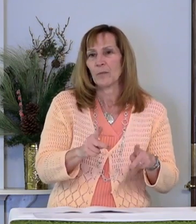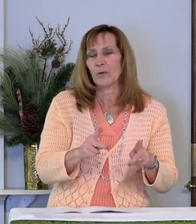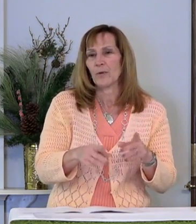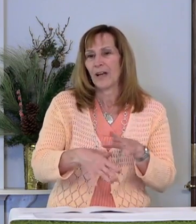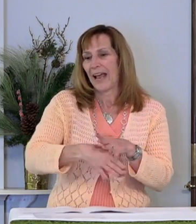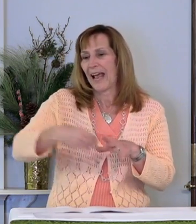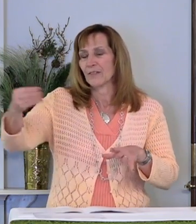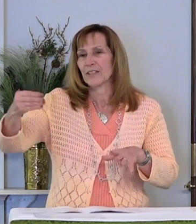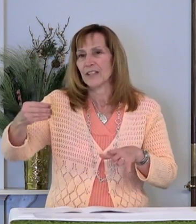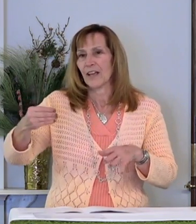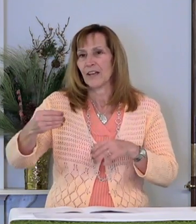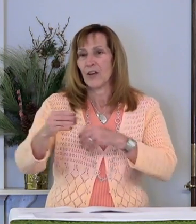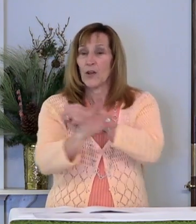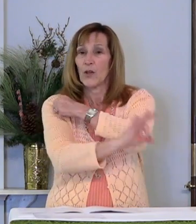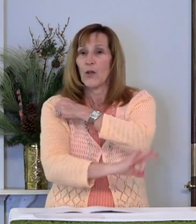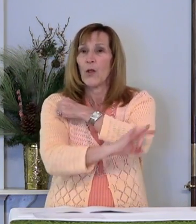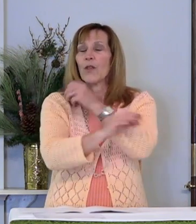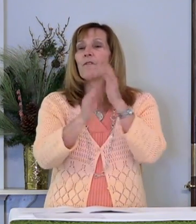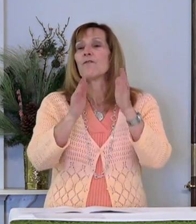the foreigner.